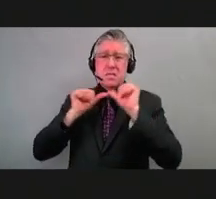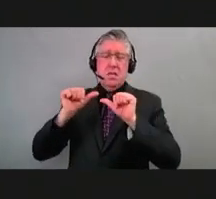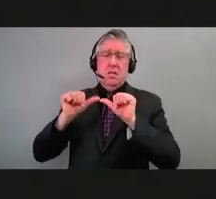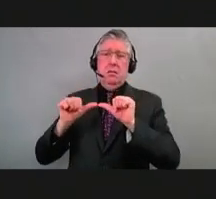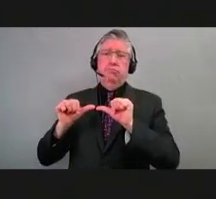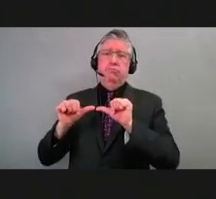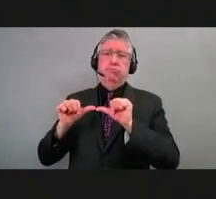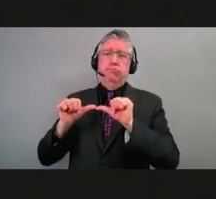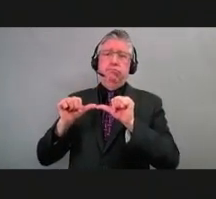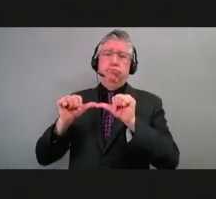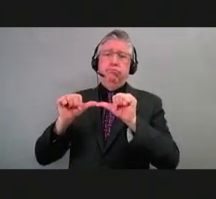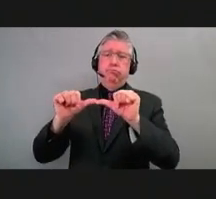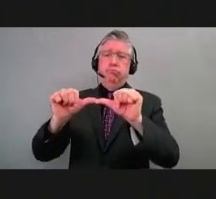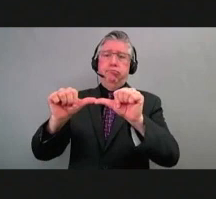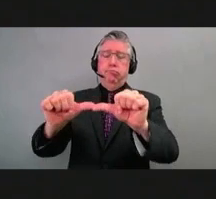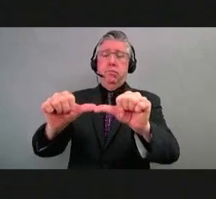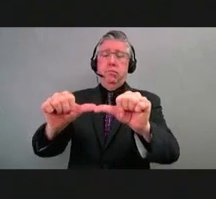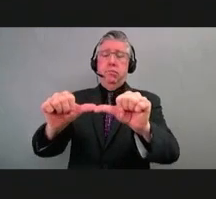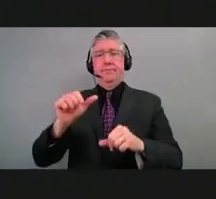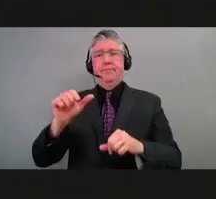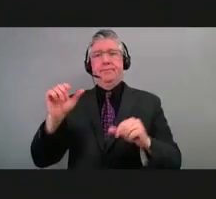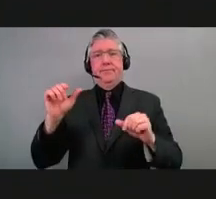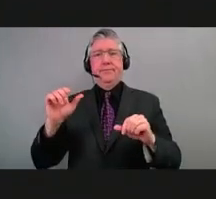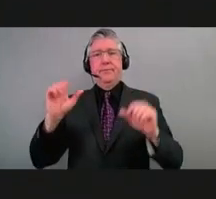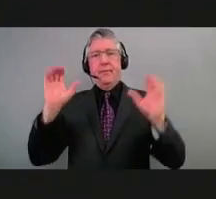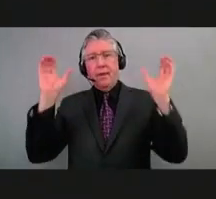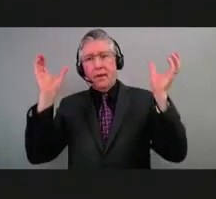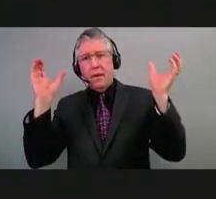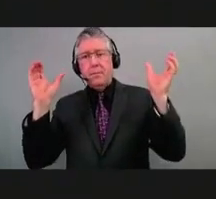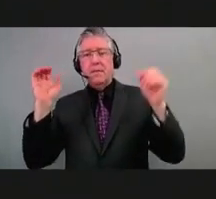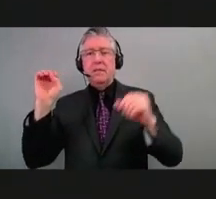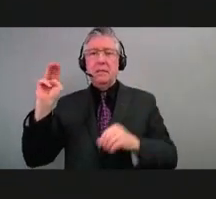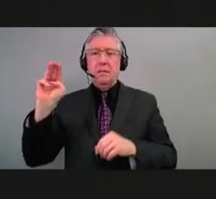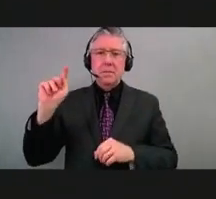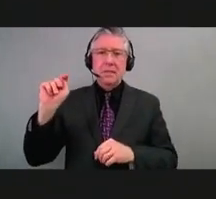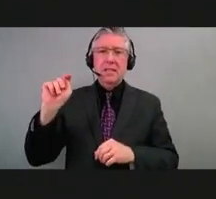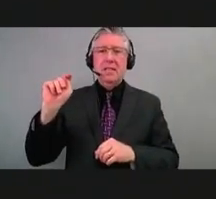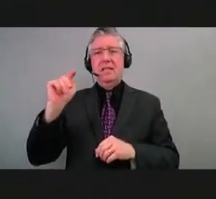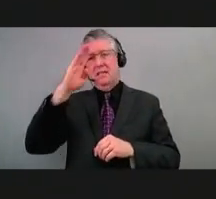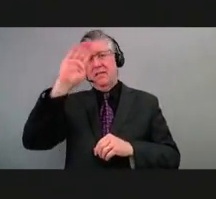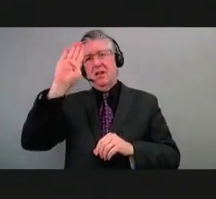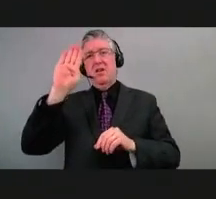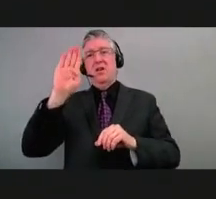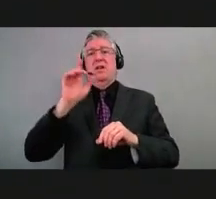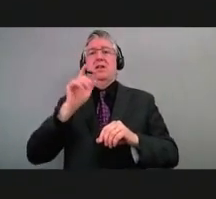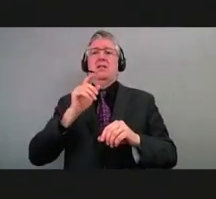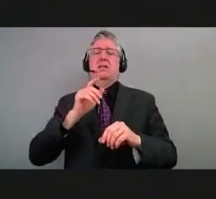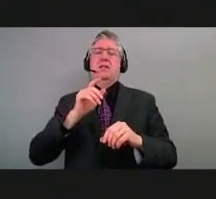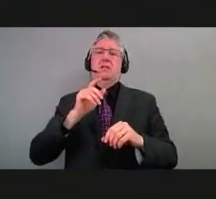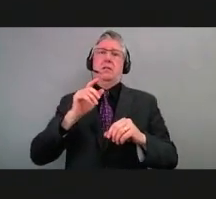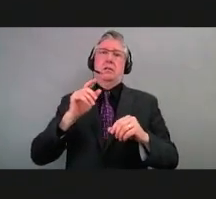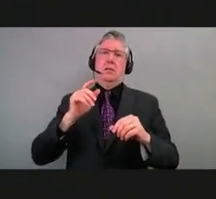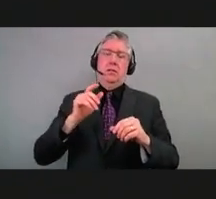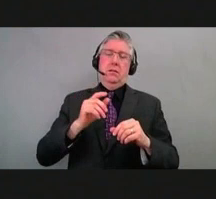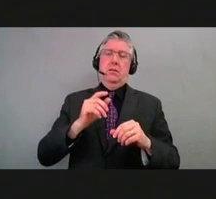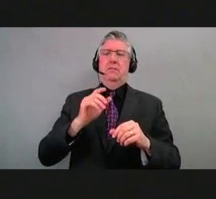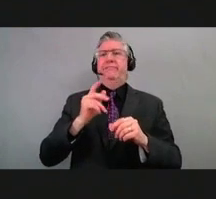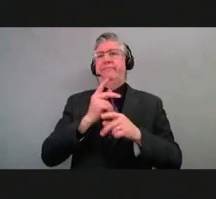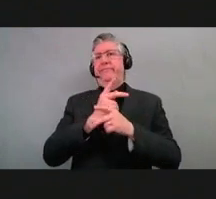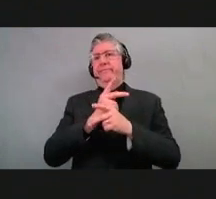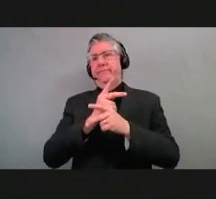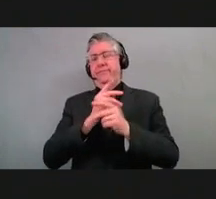responders, workers on the front lines have been taking care of an enormous amount of COVID patients for the last several months.